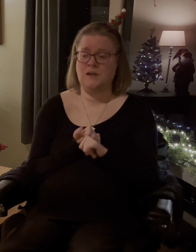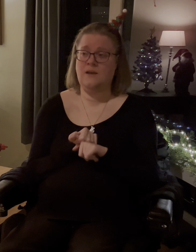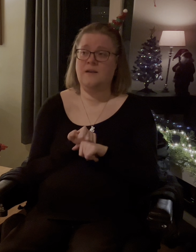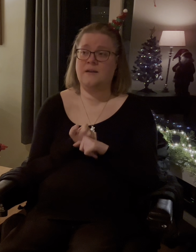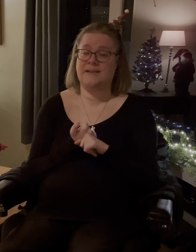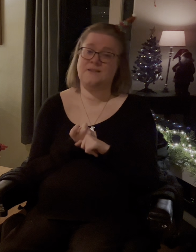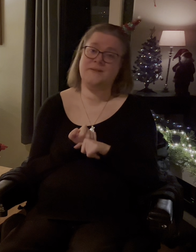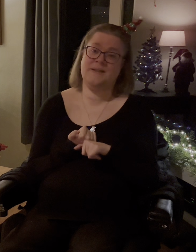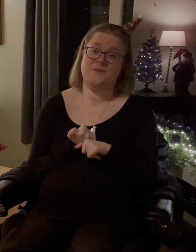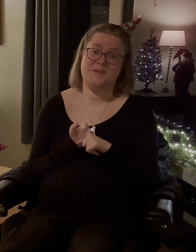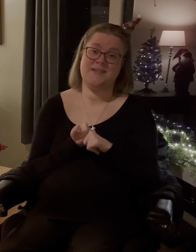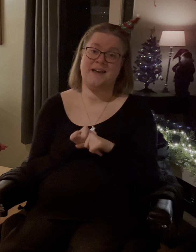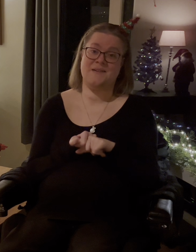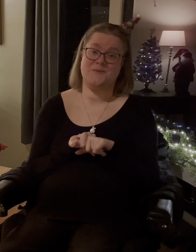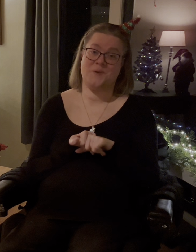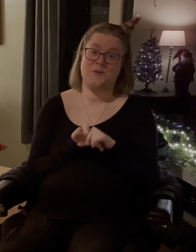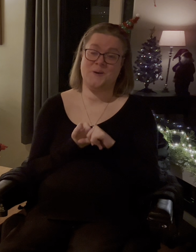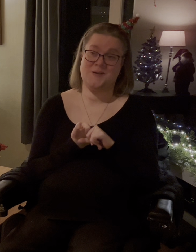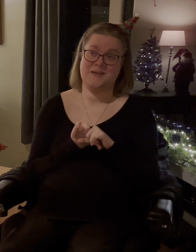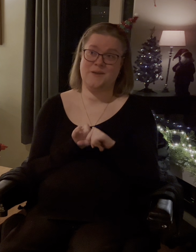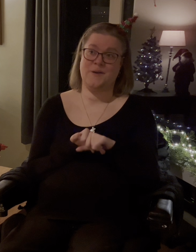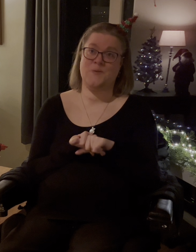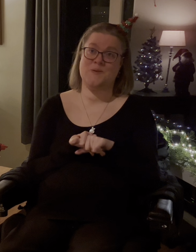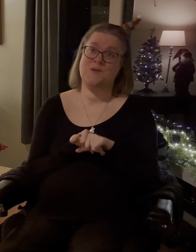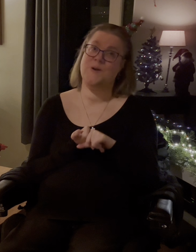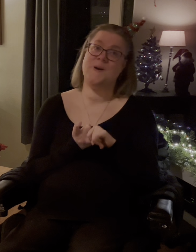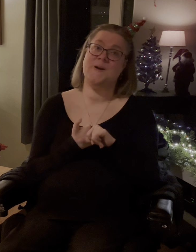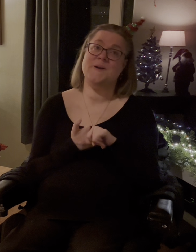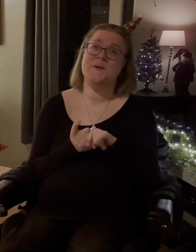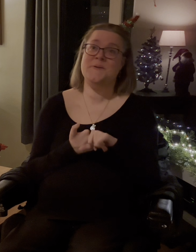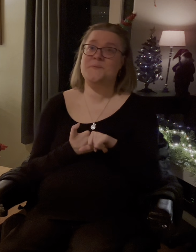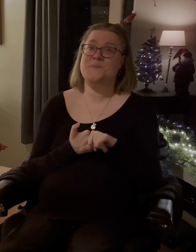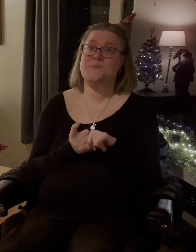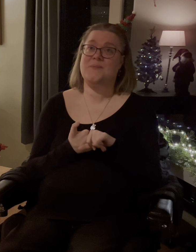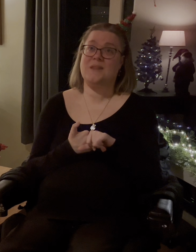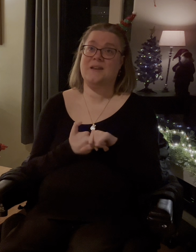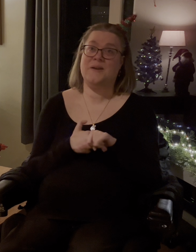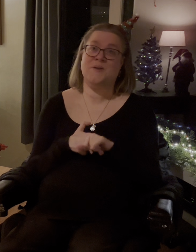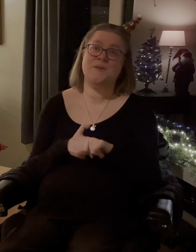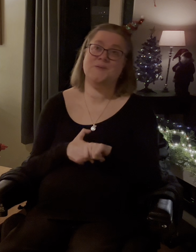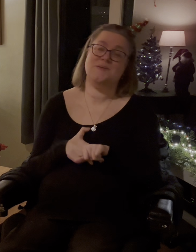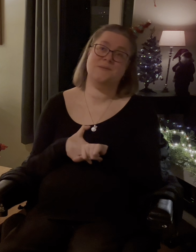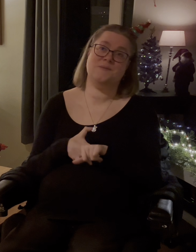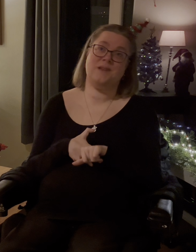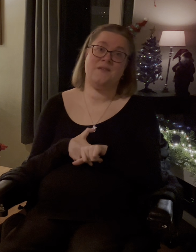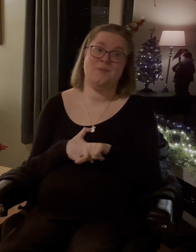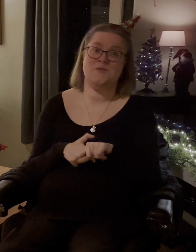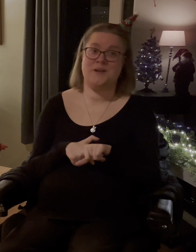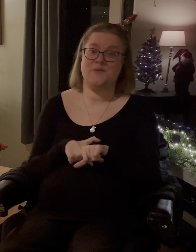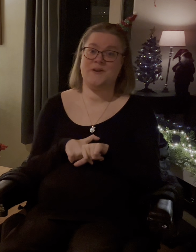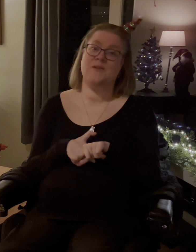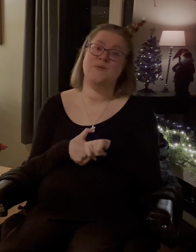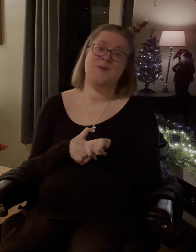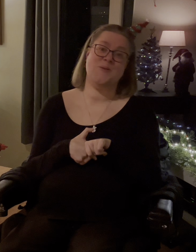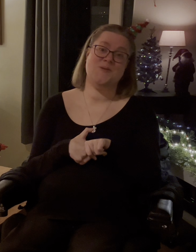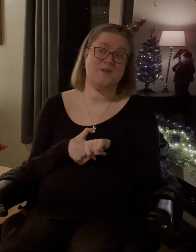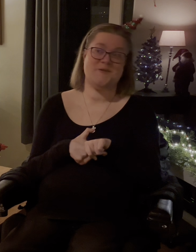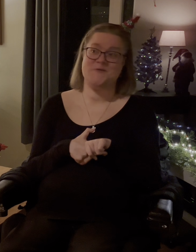I didn't really understand what it was I thought it was her You know giving me 24 envelopes of